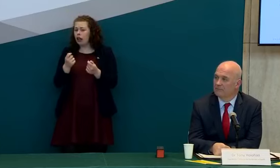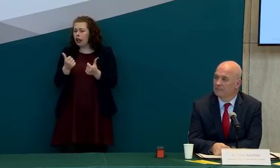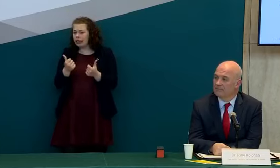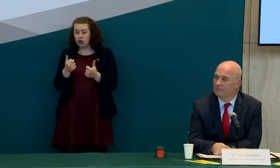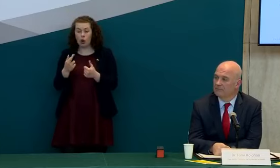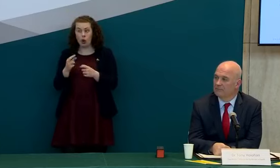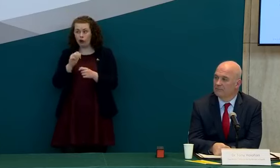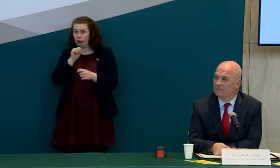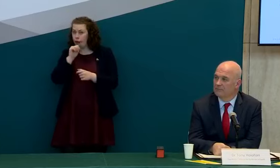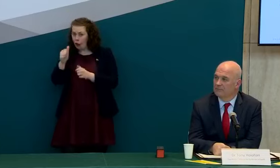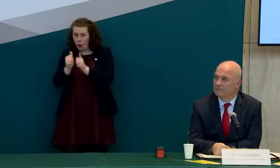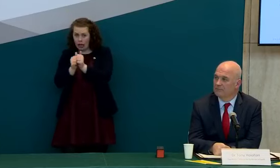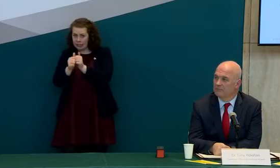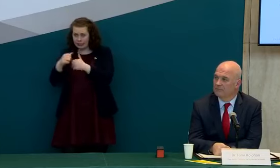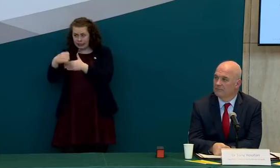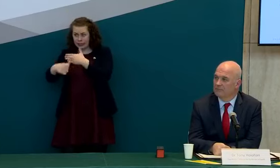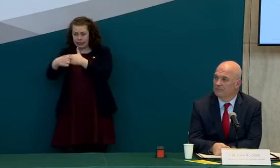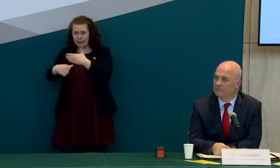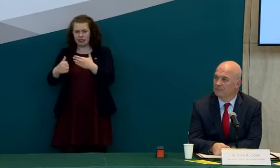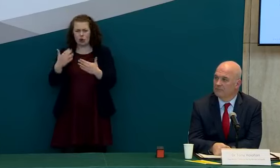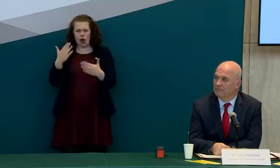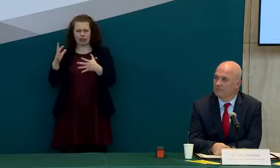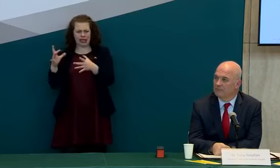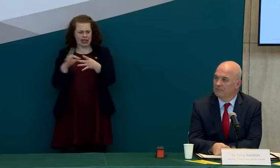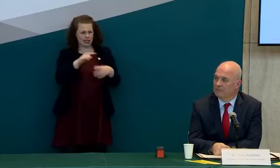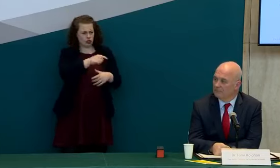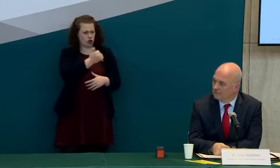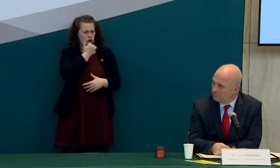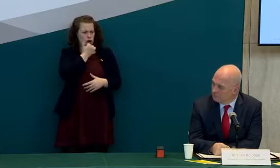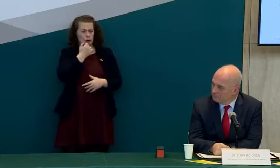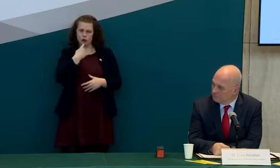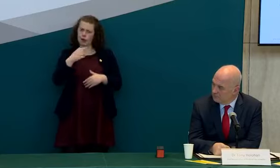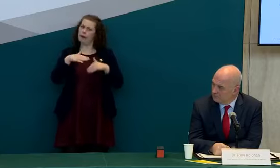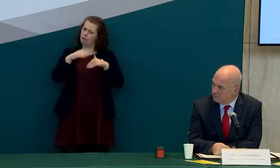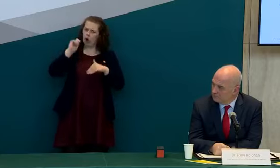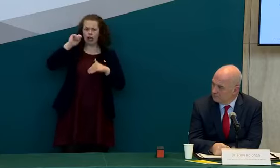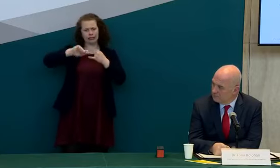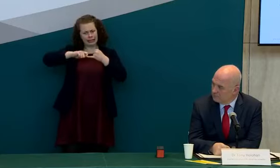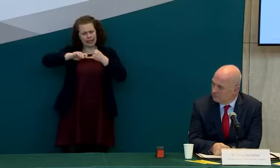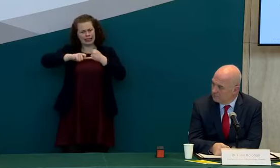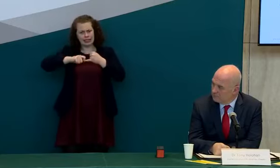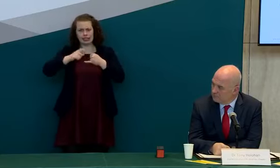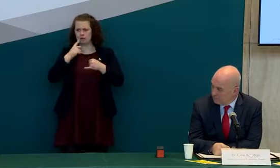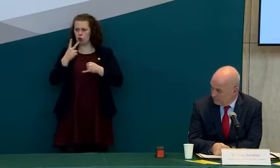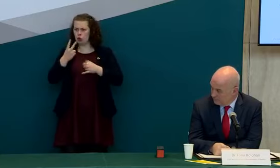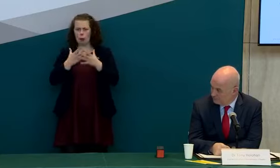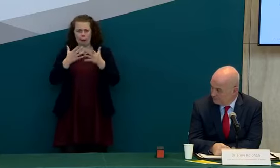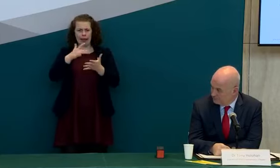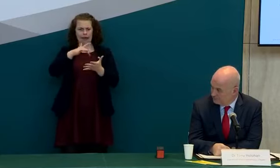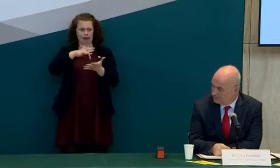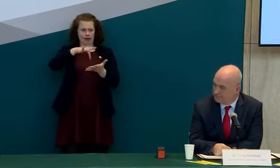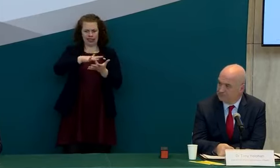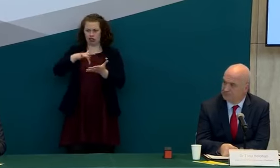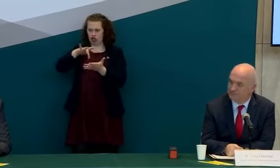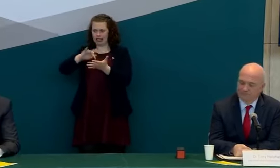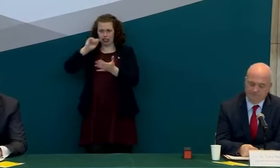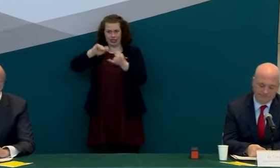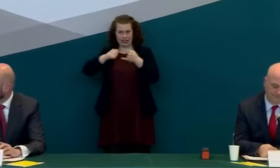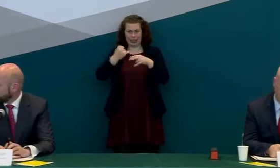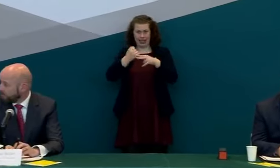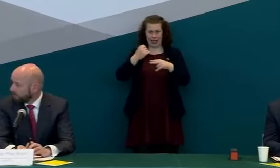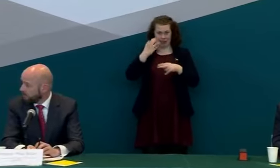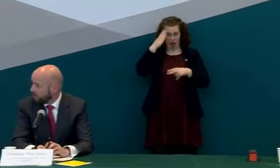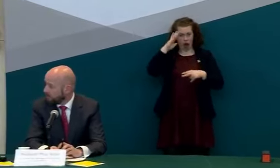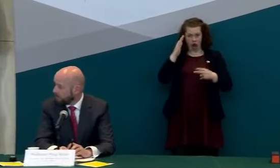i'm just wondering how does that correlate or sit with your numbers that you're increasing testing because essentially these are the two biggest testing centers in the country um hi